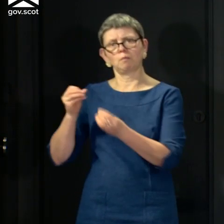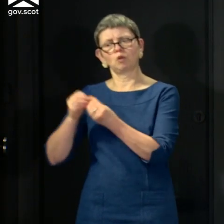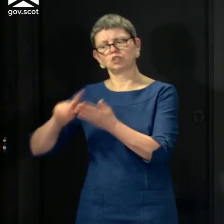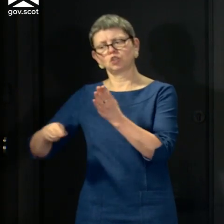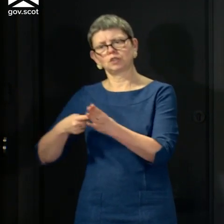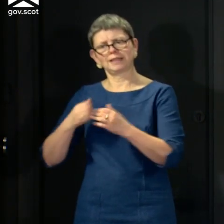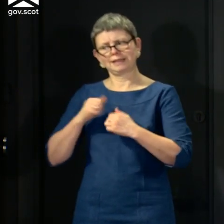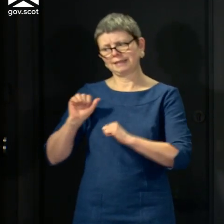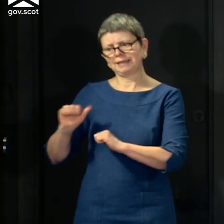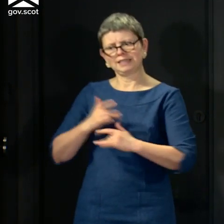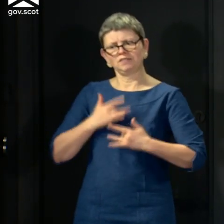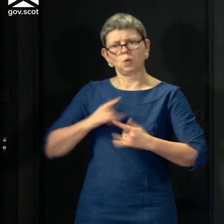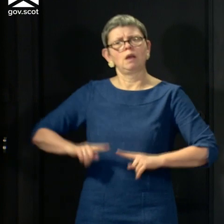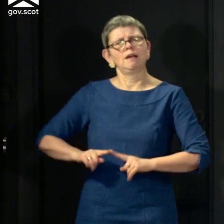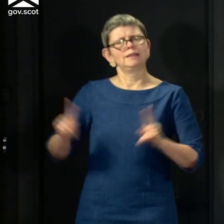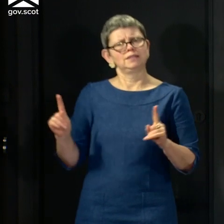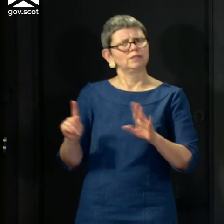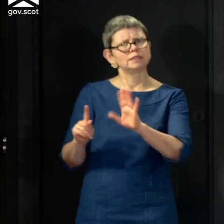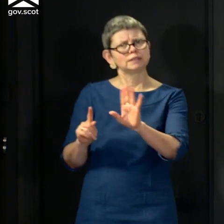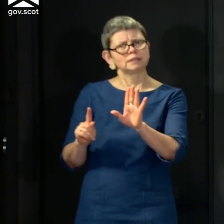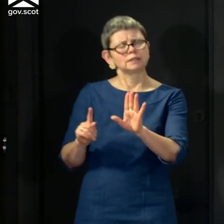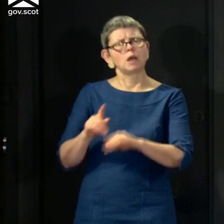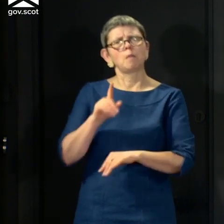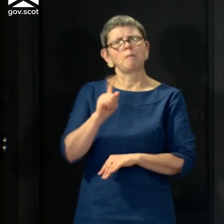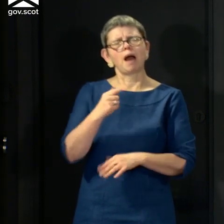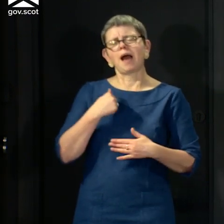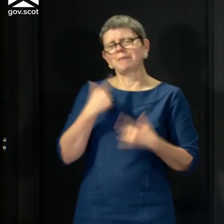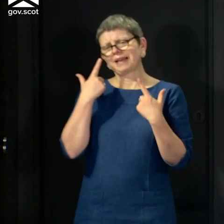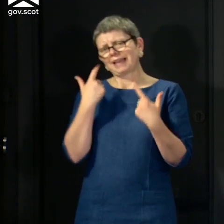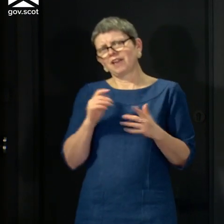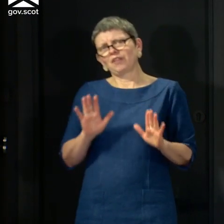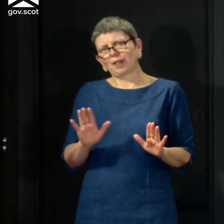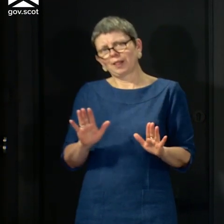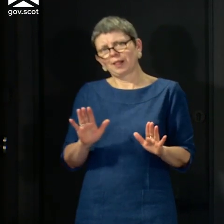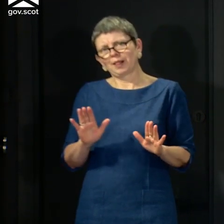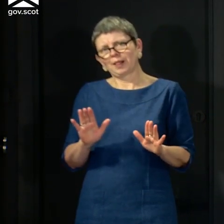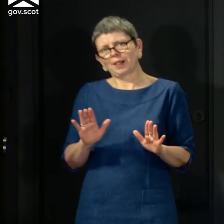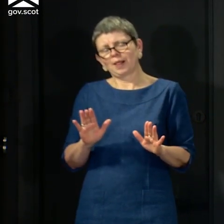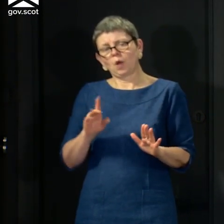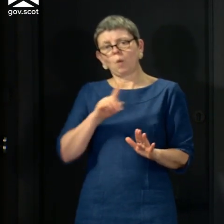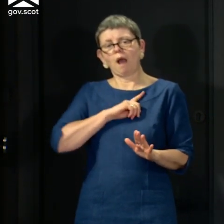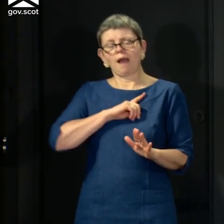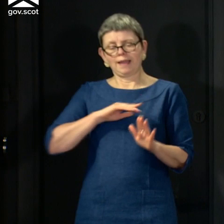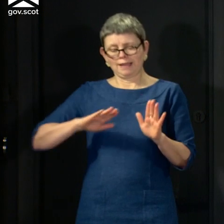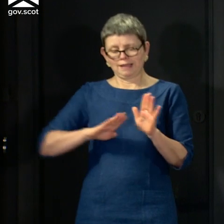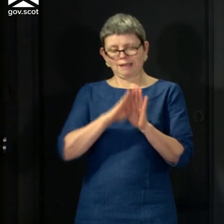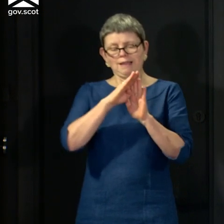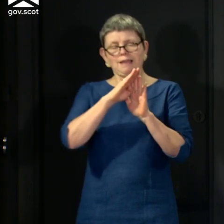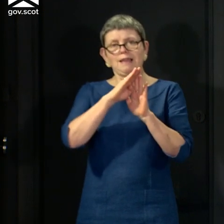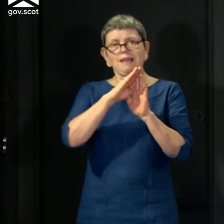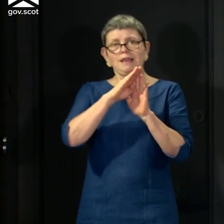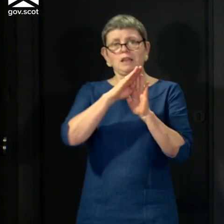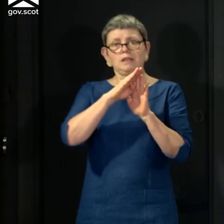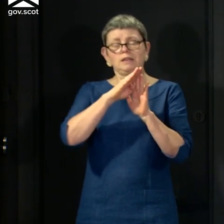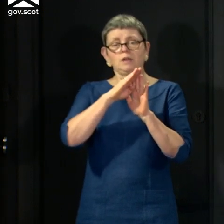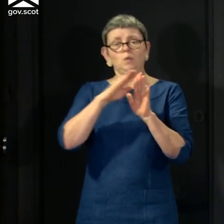I don't think there is, but the two reasons I guess I'm a little bit cautious are when the efforts is to flatten the curve, as we've been trying